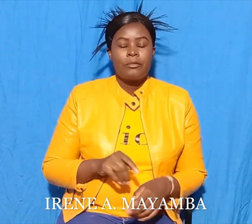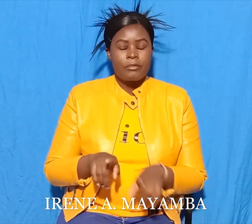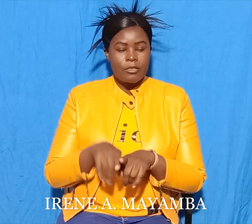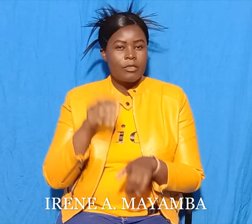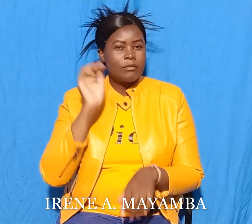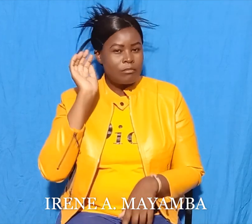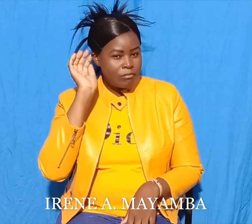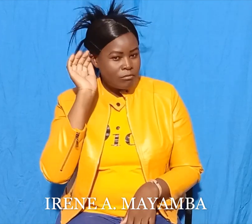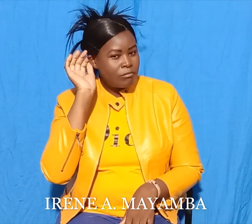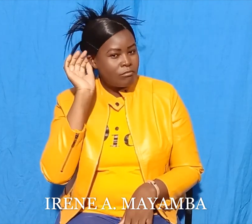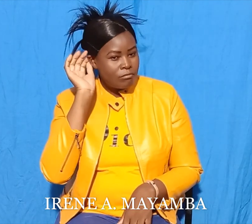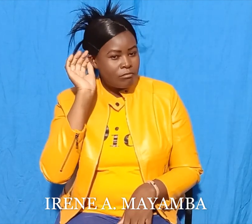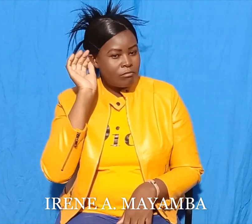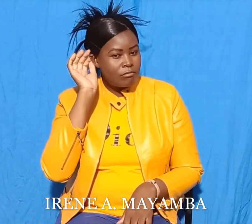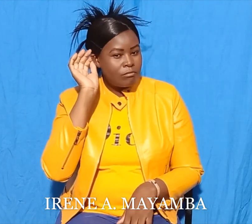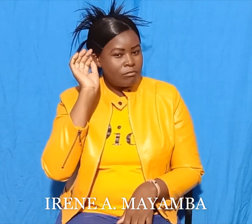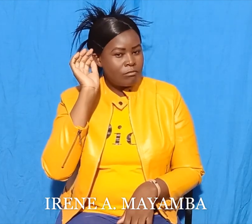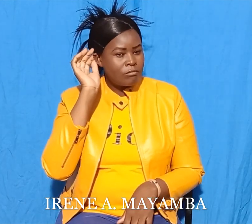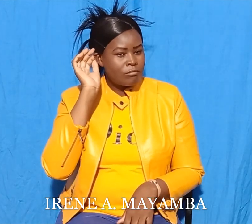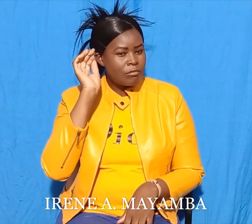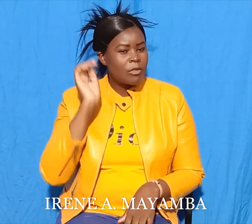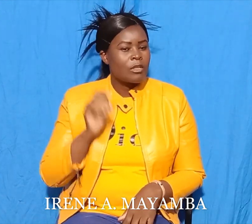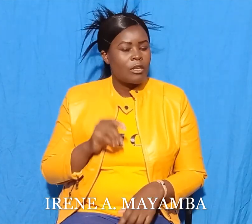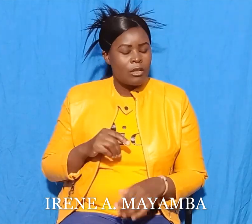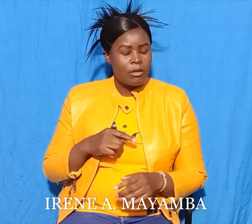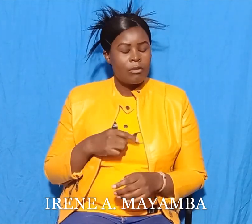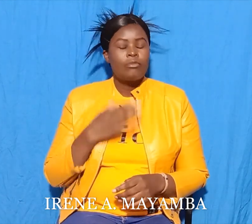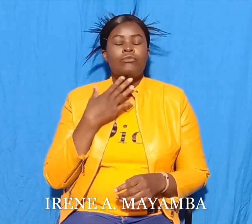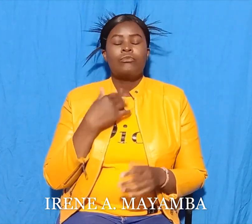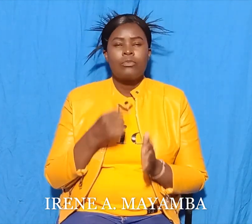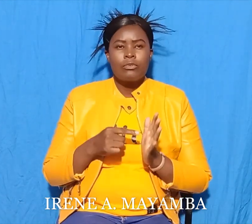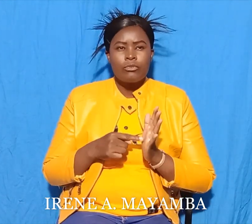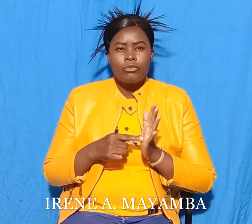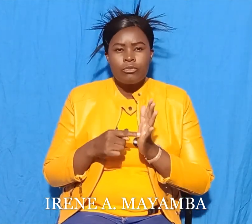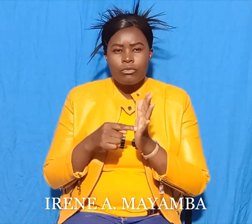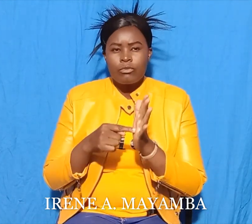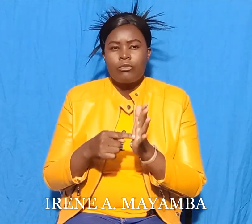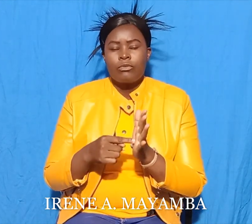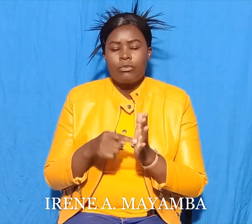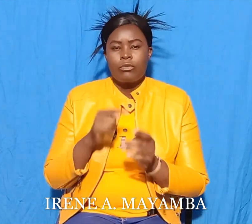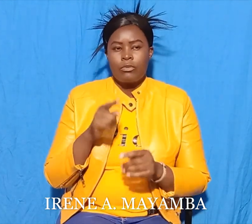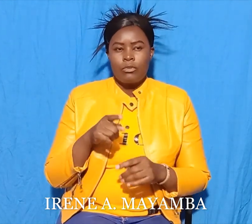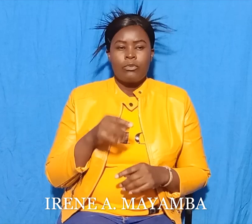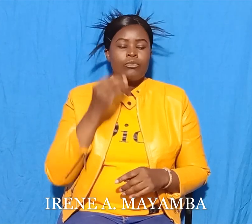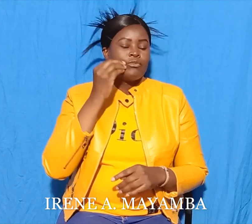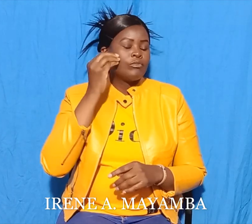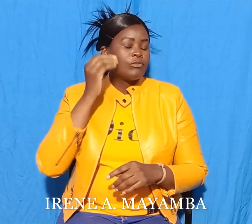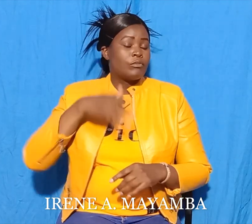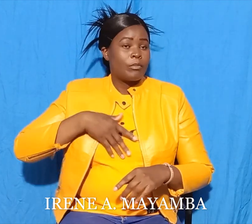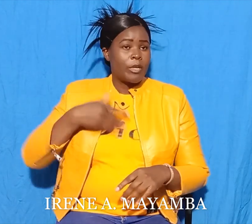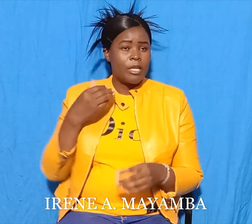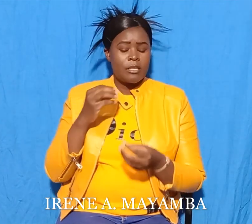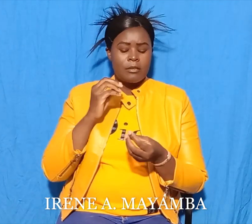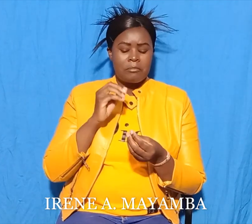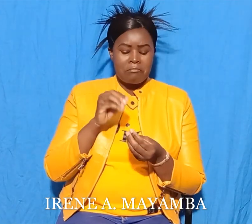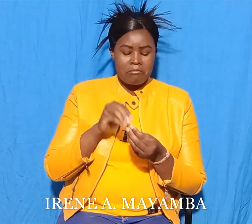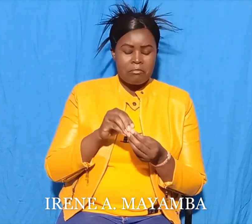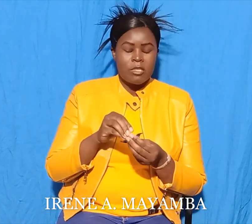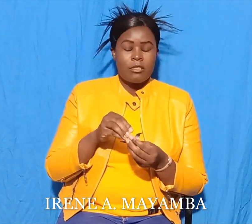I want to show you my home. You will meet my brothers and sisters. You are so